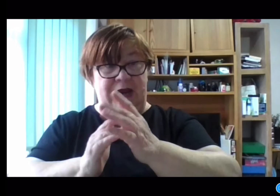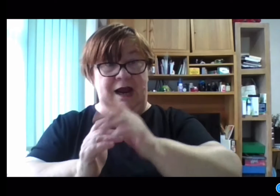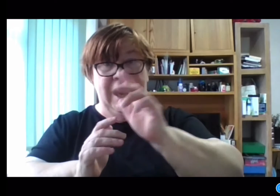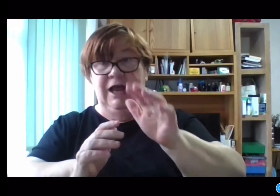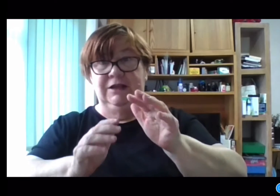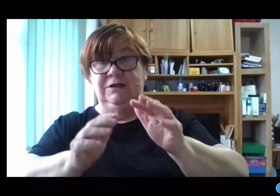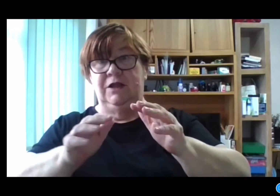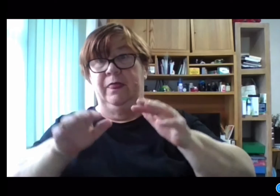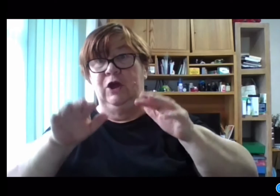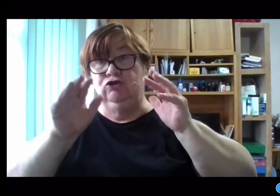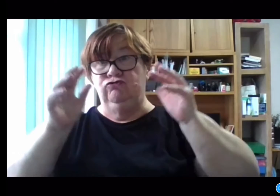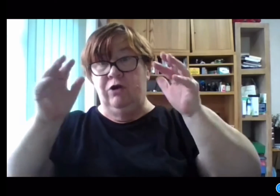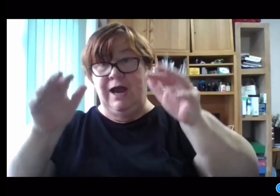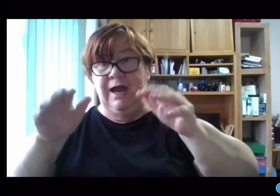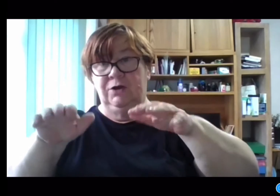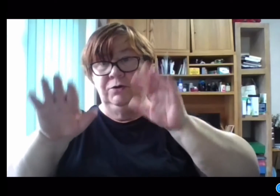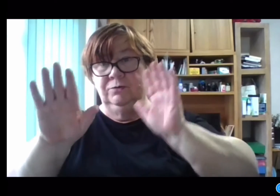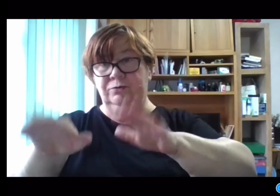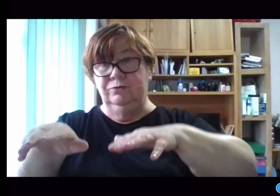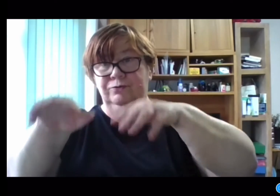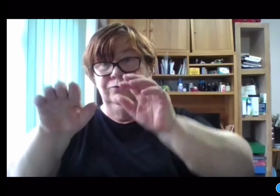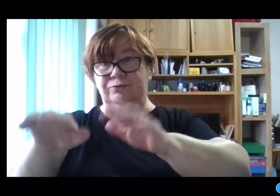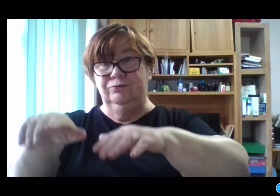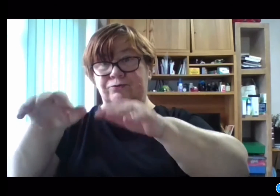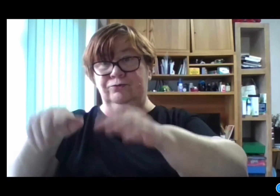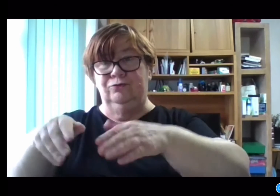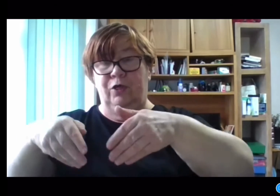Jesus with the crowd.